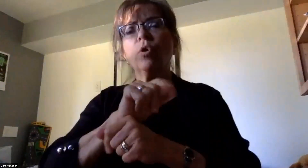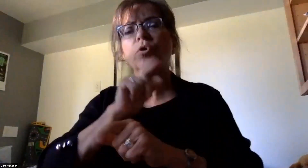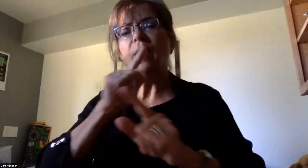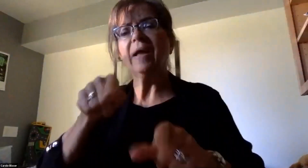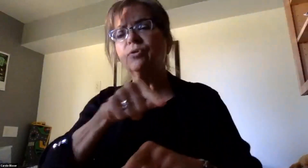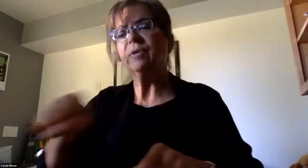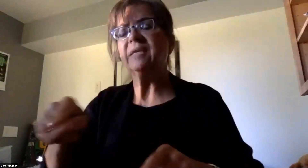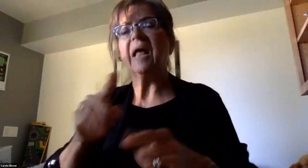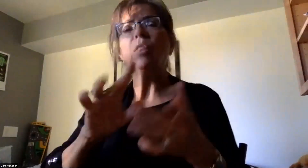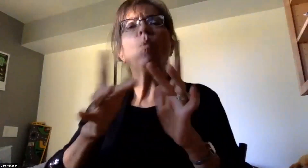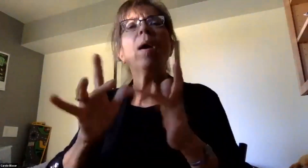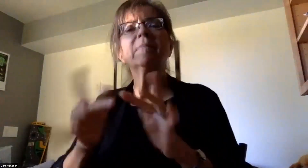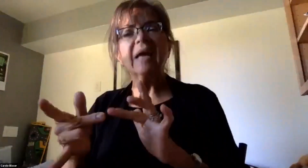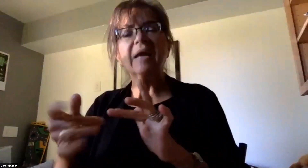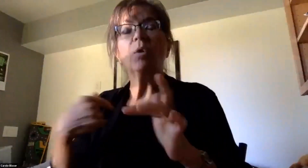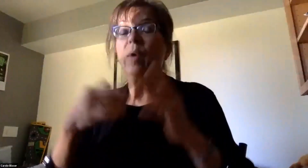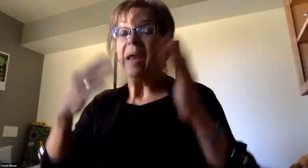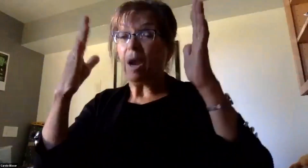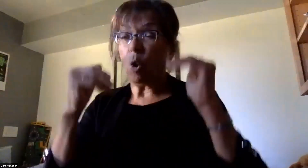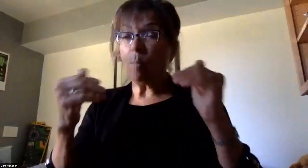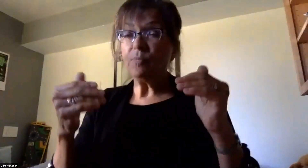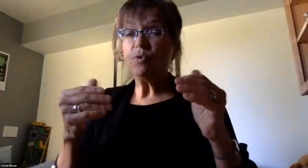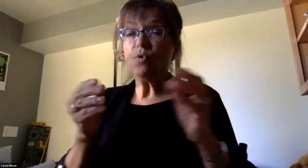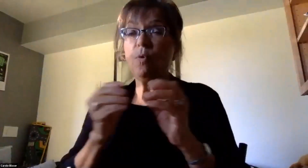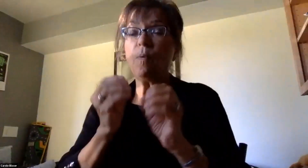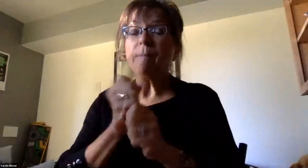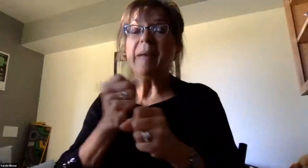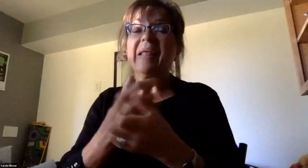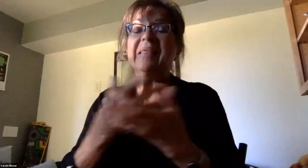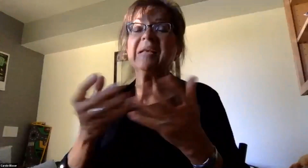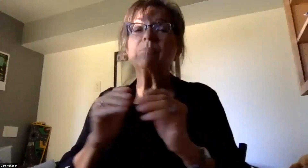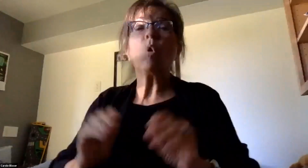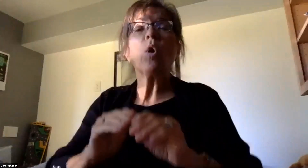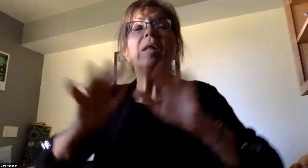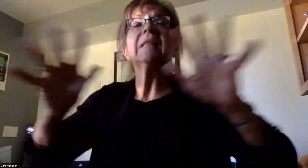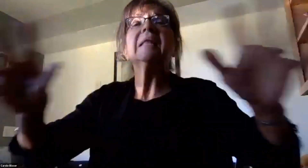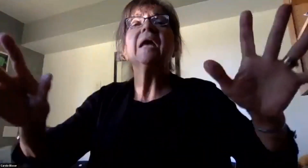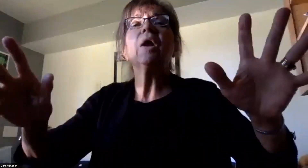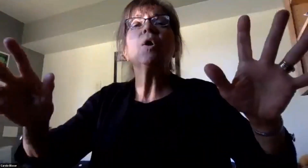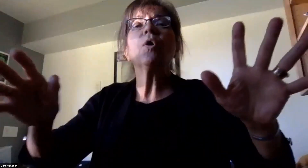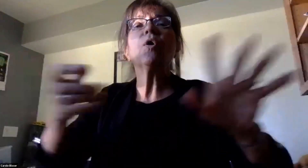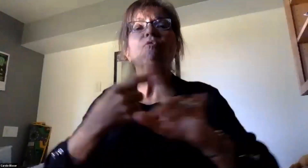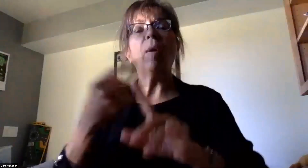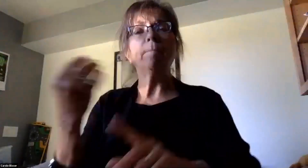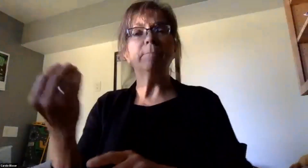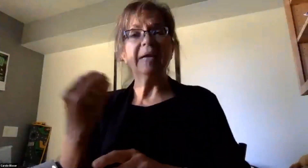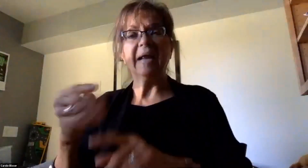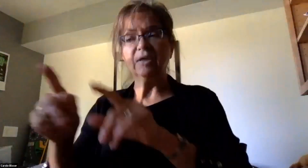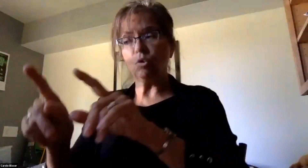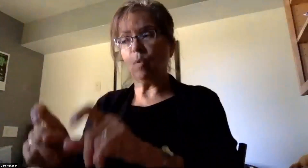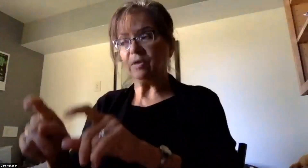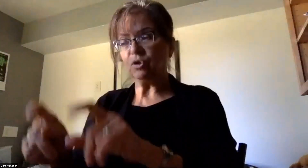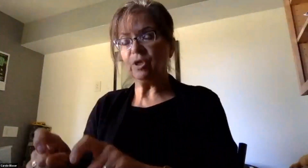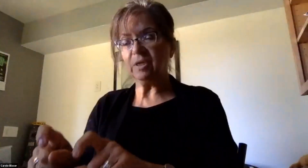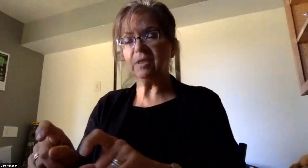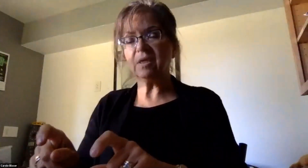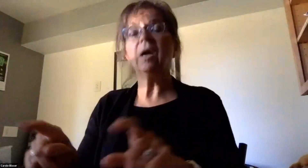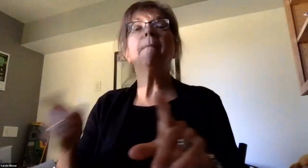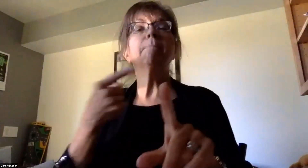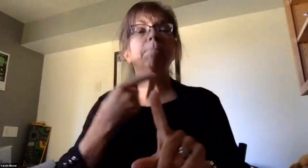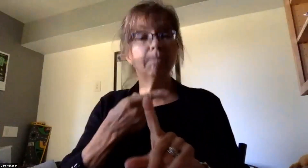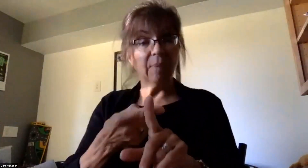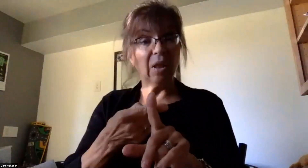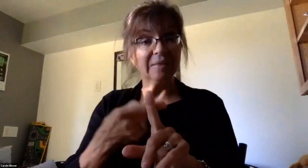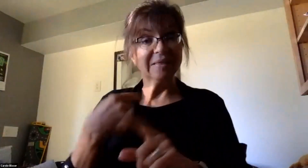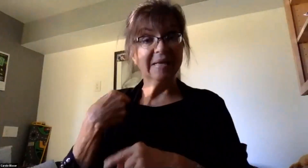Our hope is to provide additional clarity on those questions that were posed Monday and throughout the week. Additionally, since our